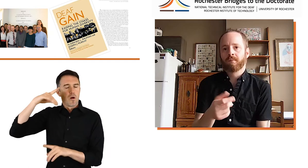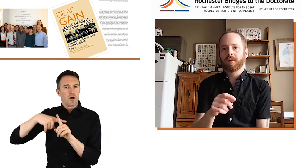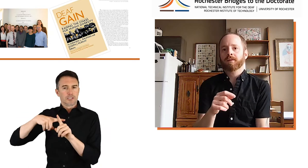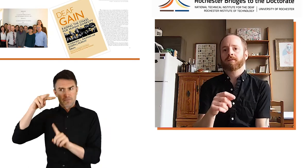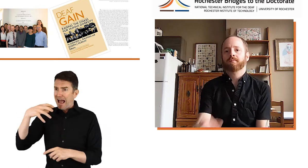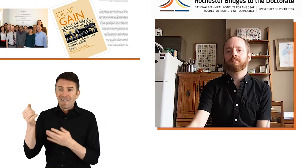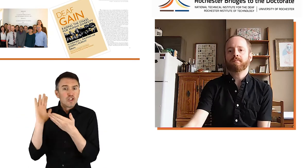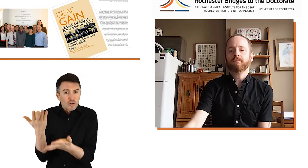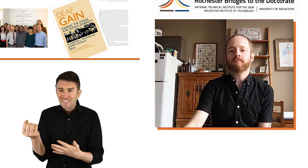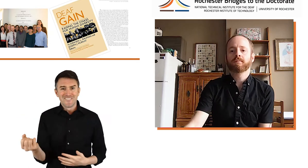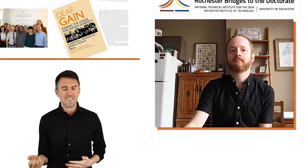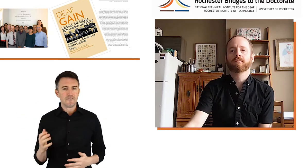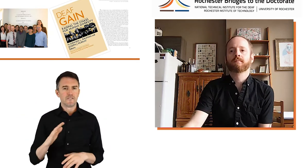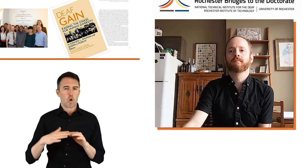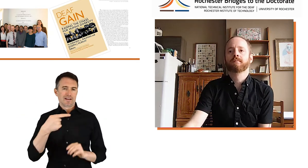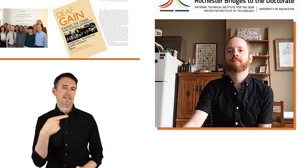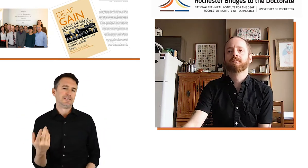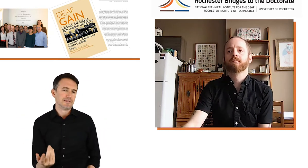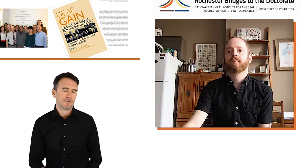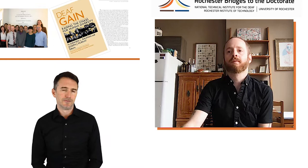number of different options that their child is deaf.